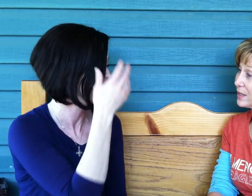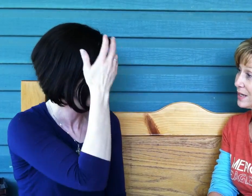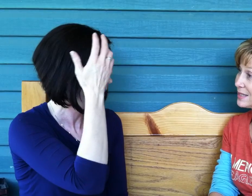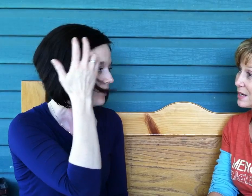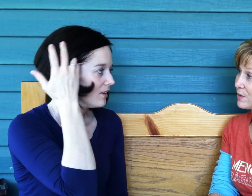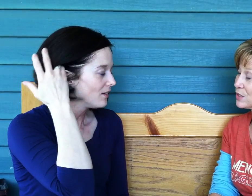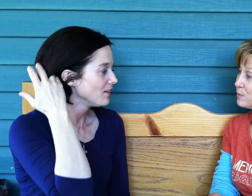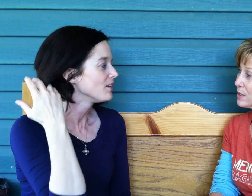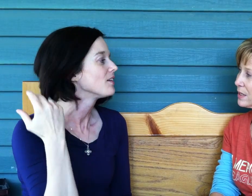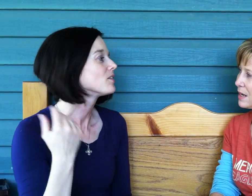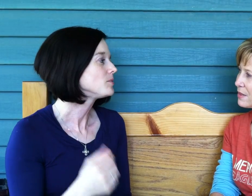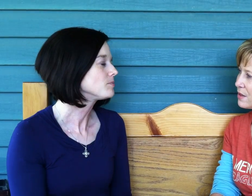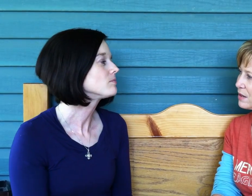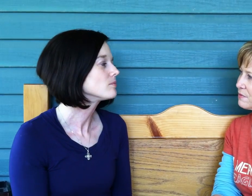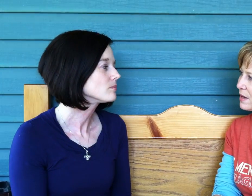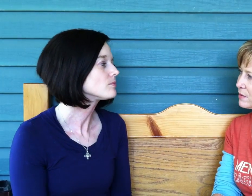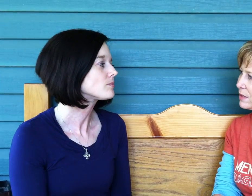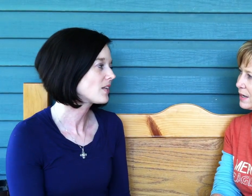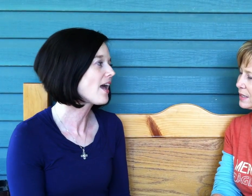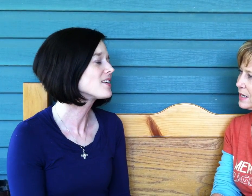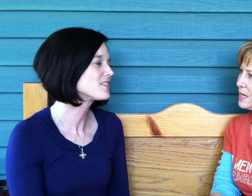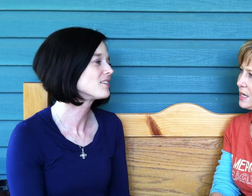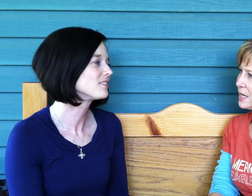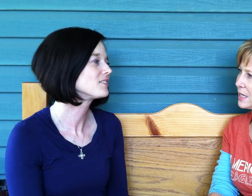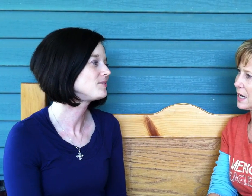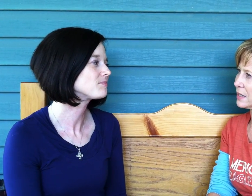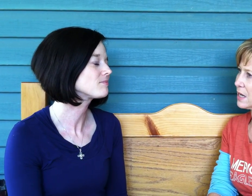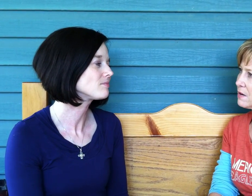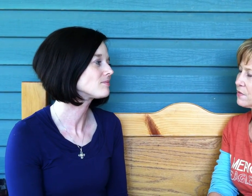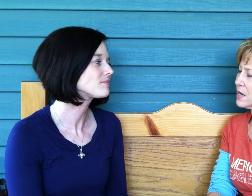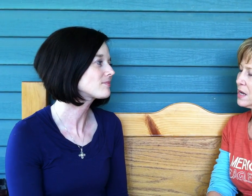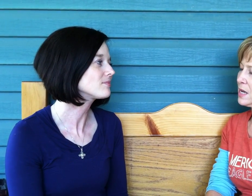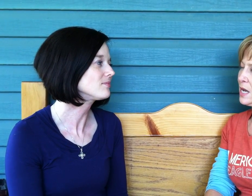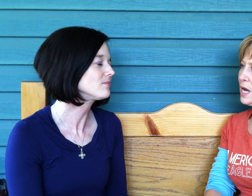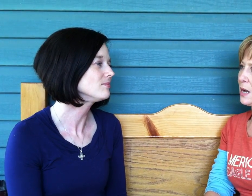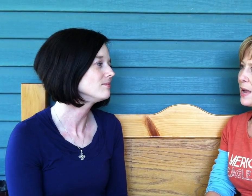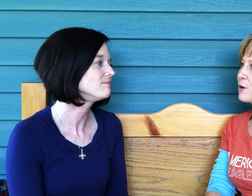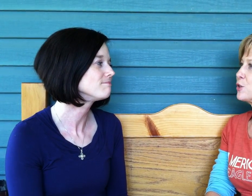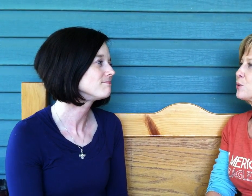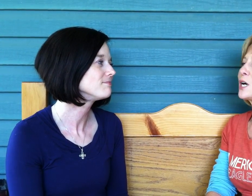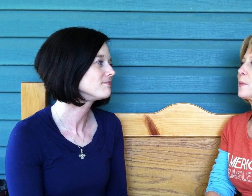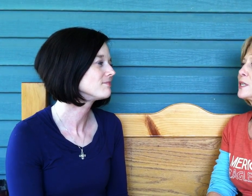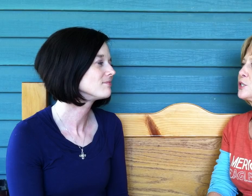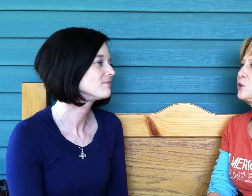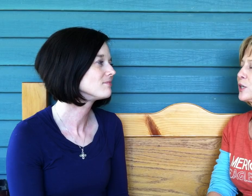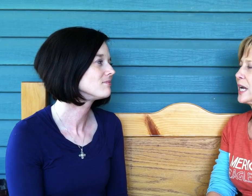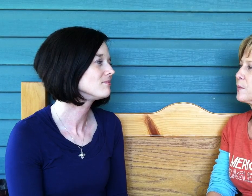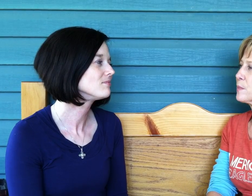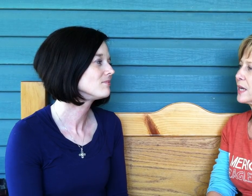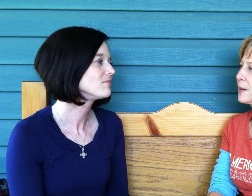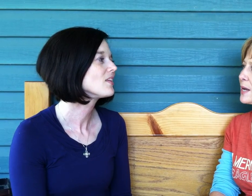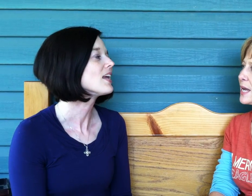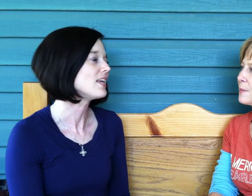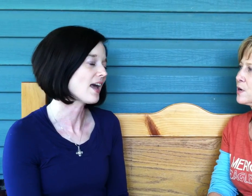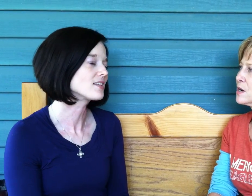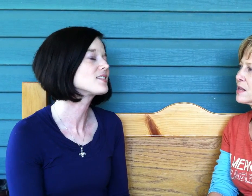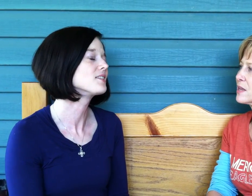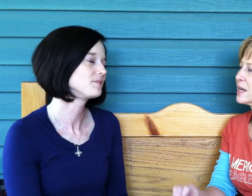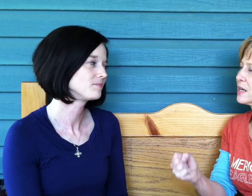well, as I read your book, I thought about that. Yes. And I love how you talk about, too, your camera became a hammer. That